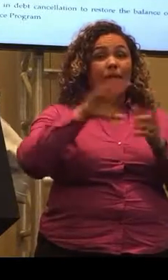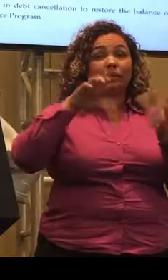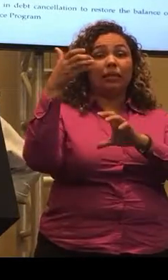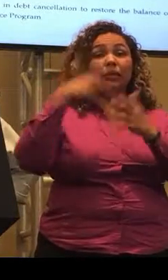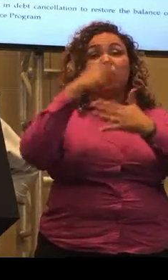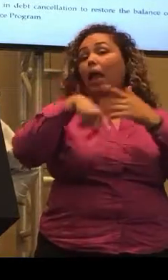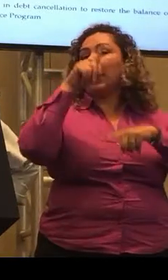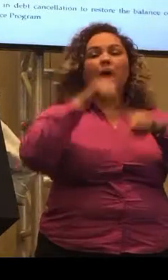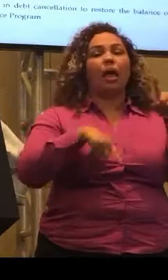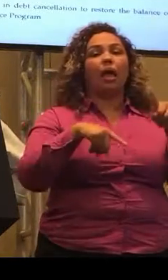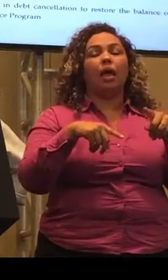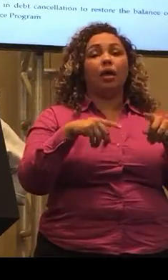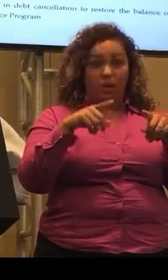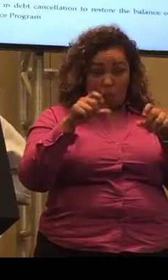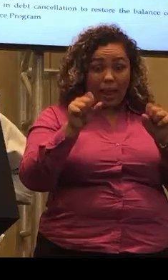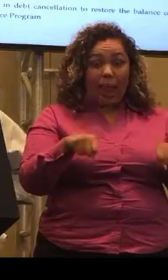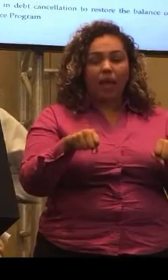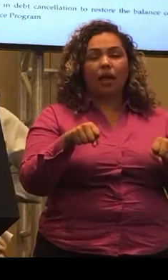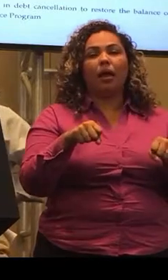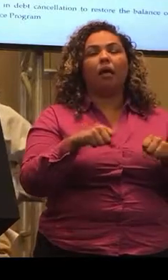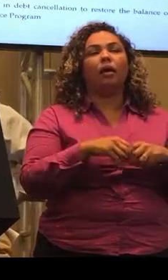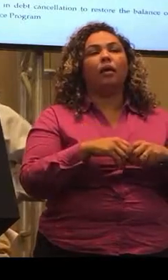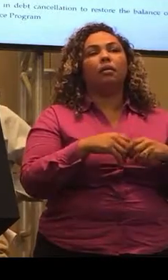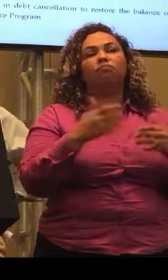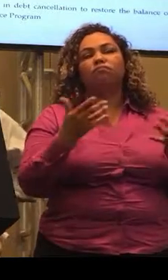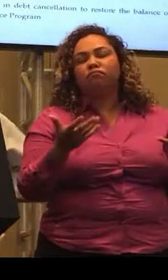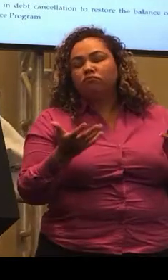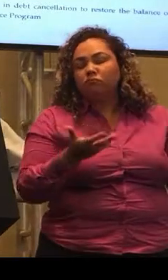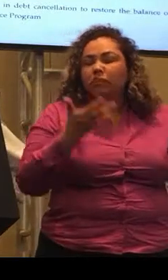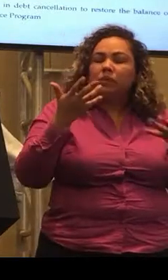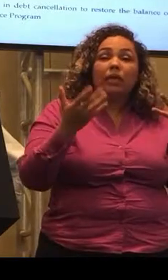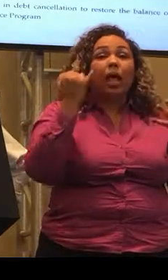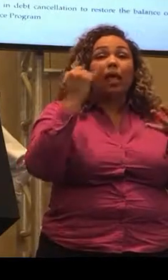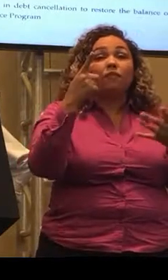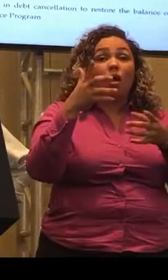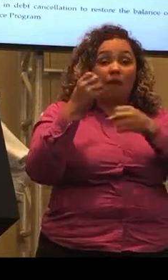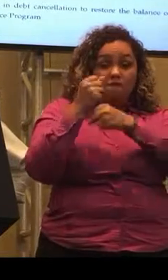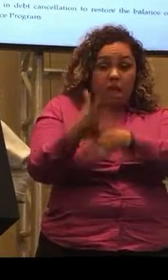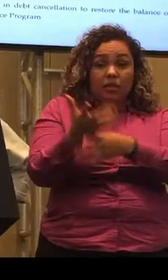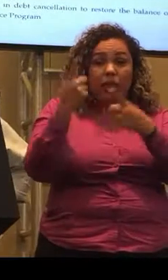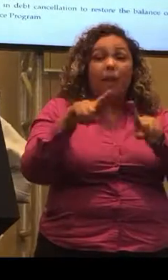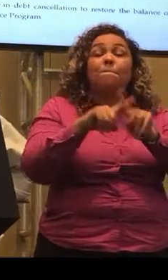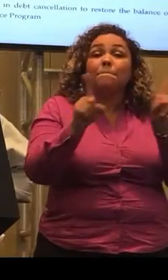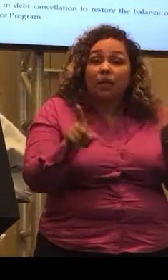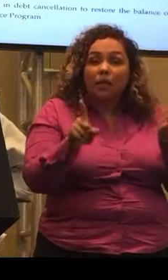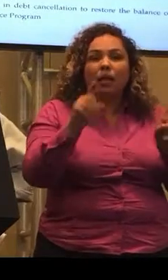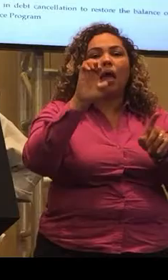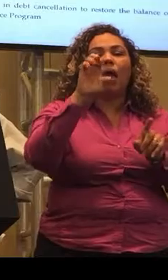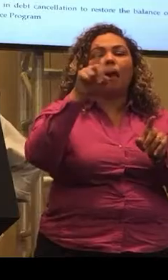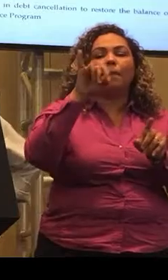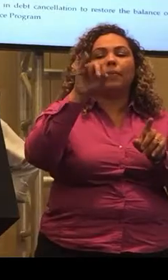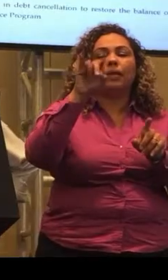program if you've been affected by an epidemic